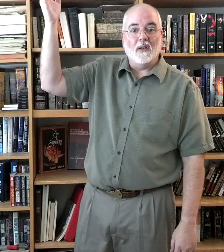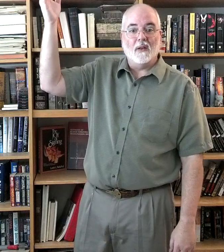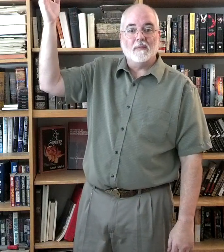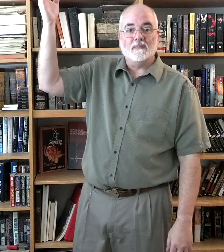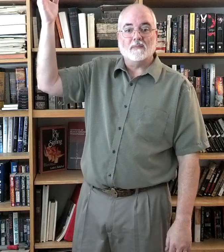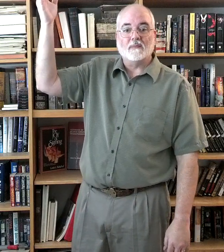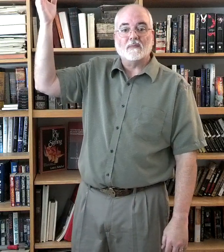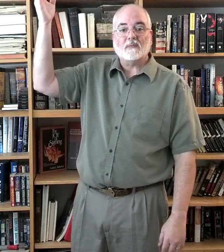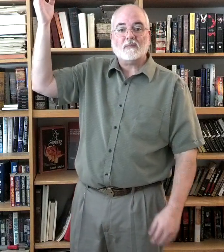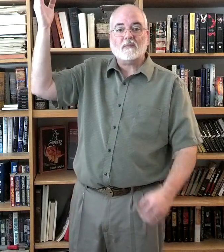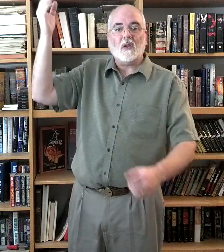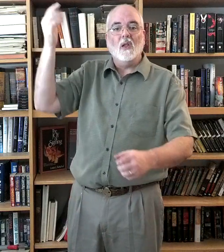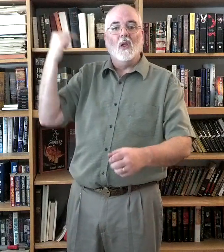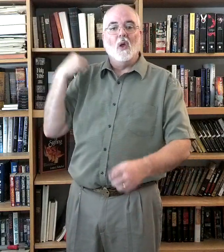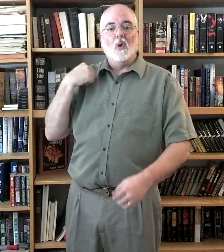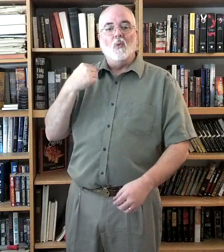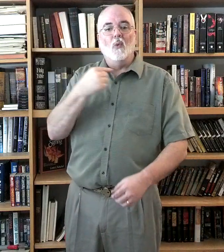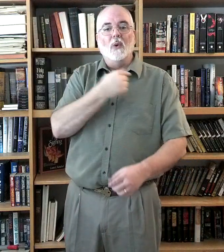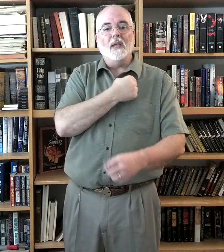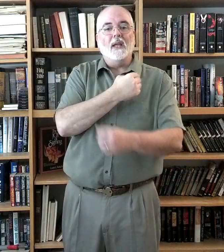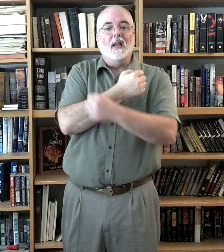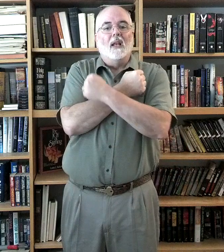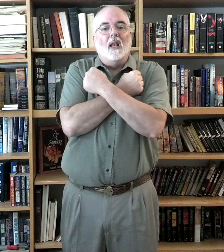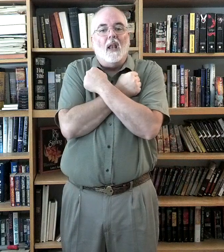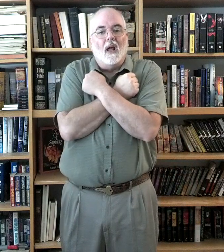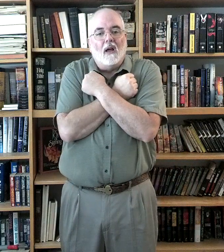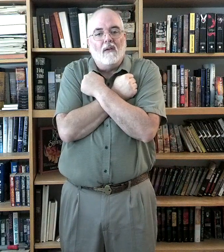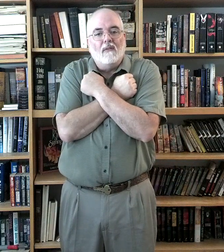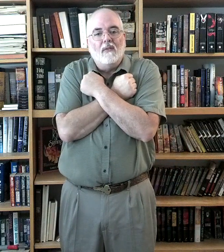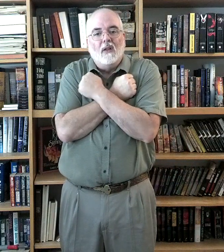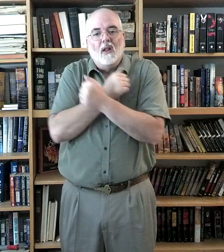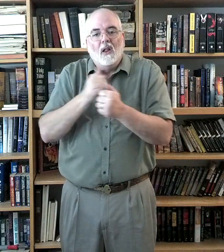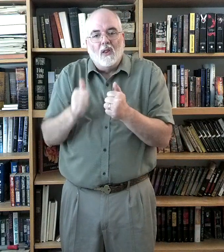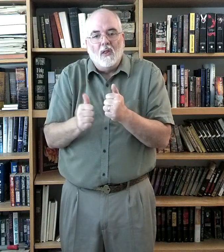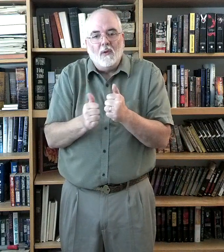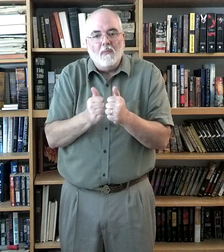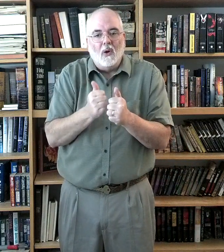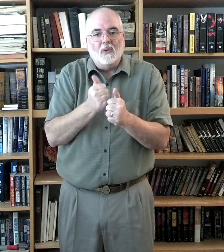we love the most.